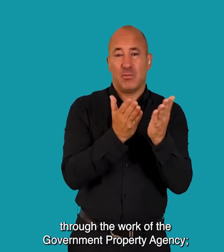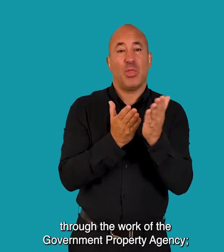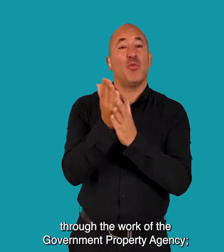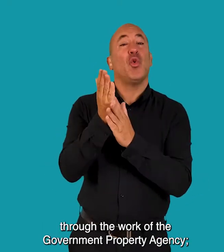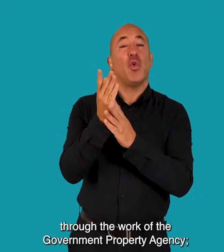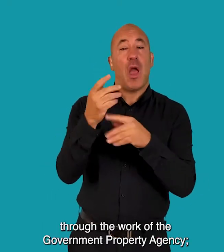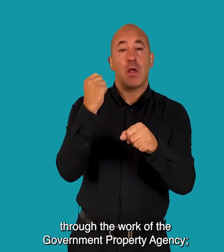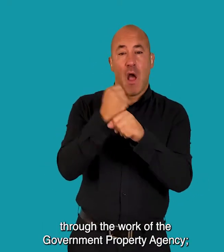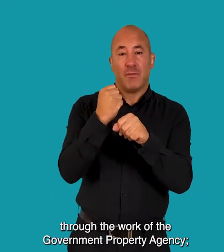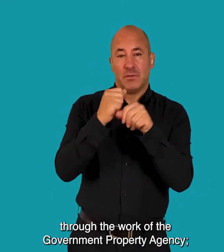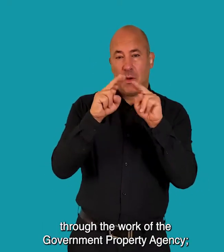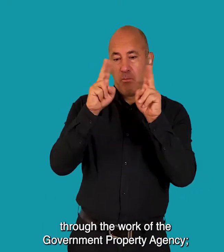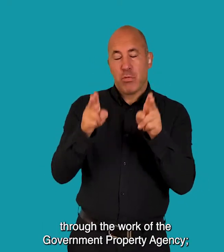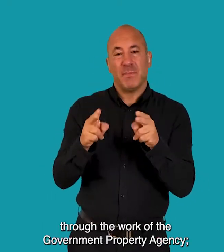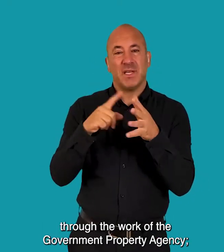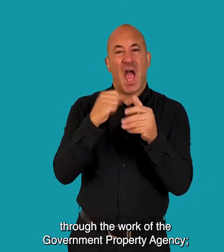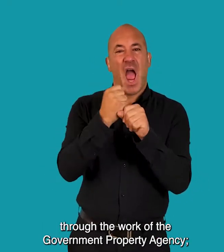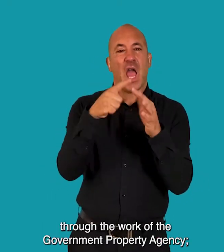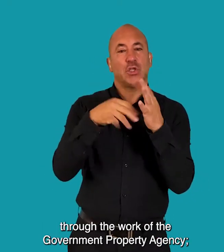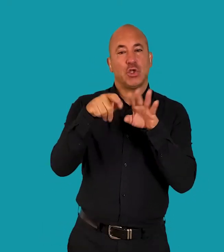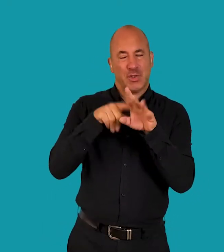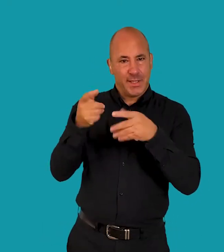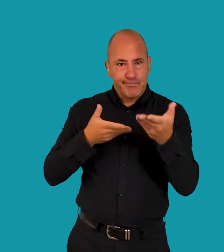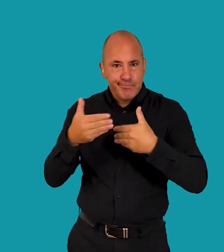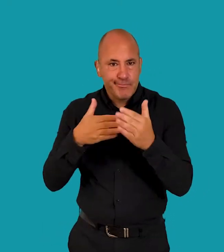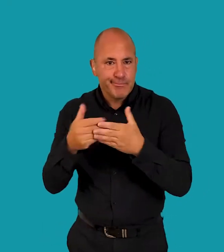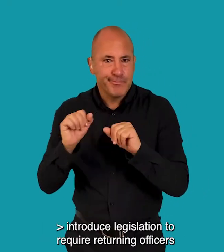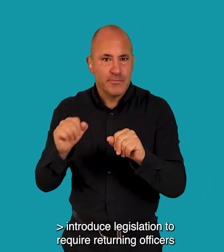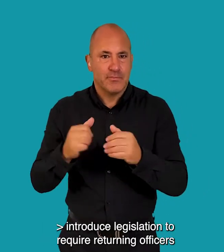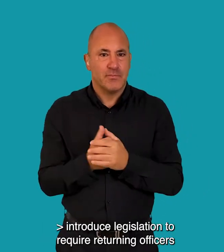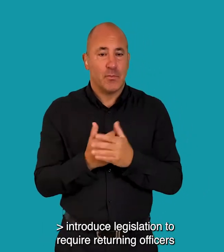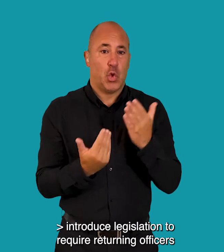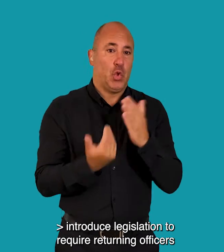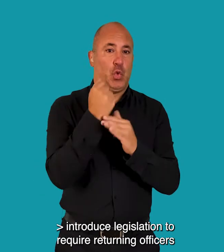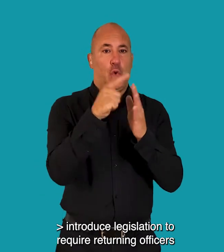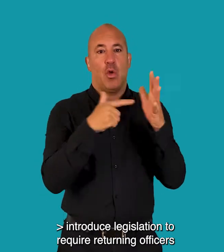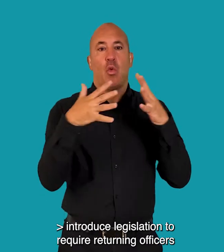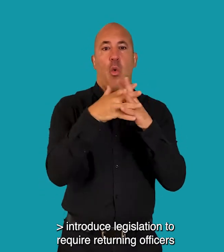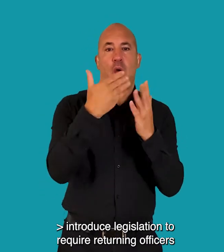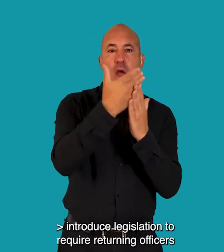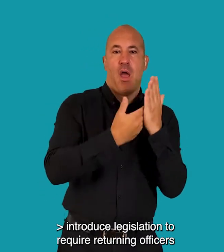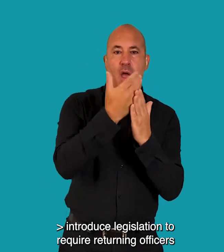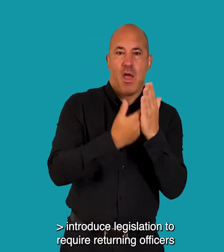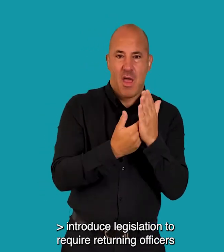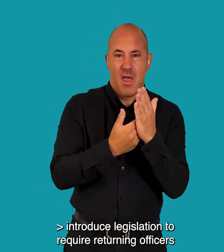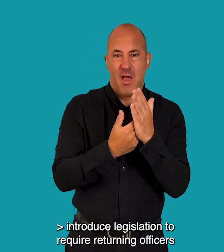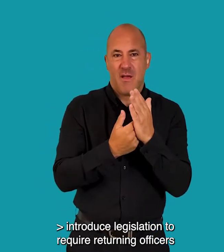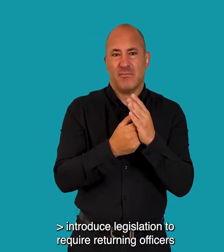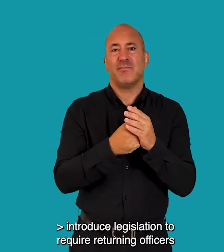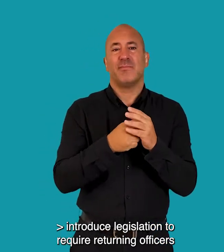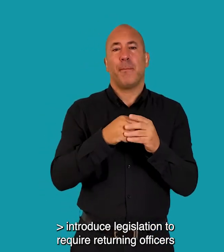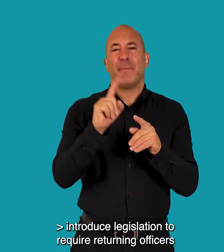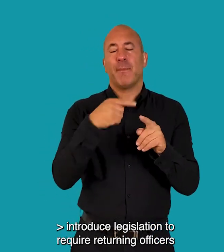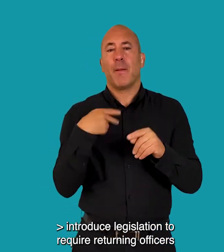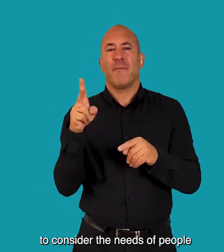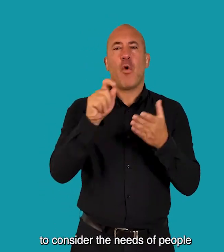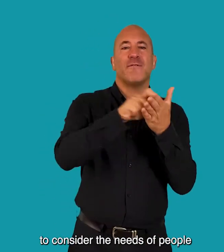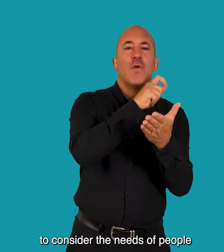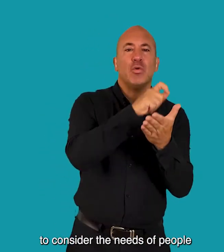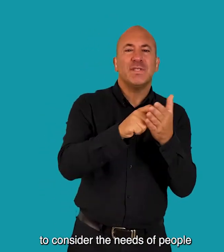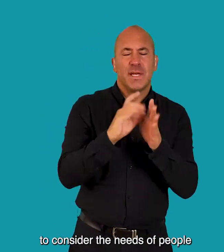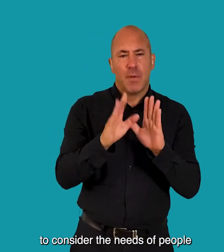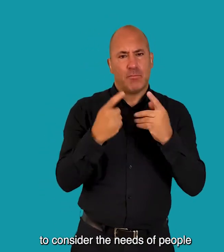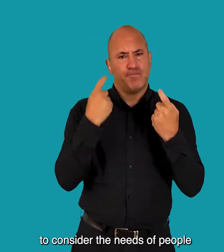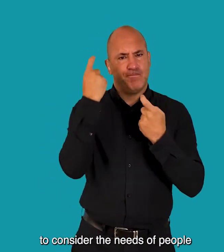through the work of the Government Property Agency Introduce legislation to require returning officers to